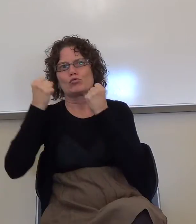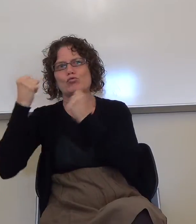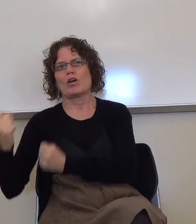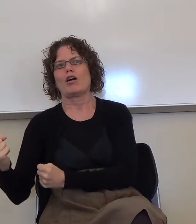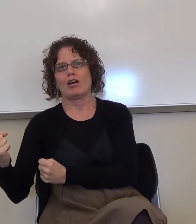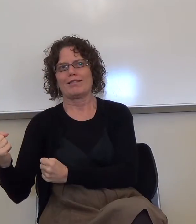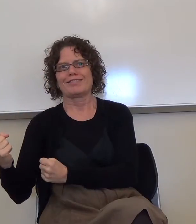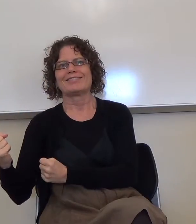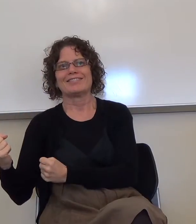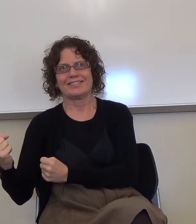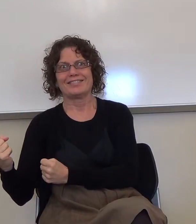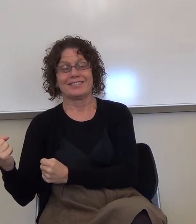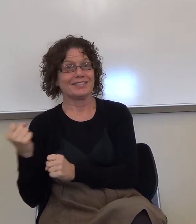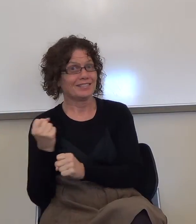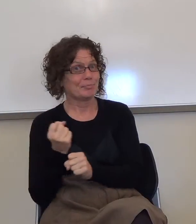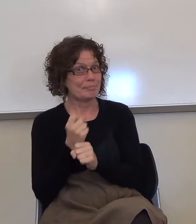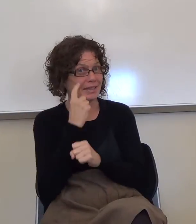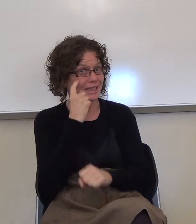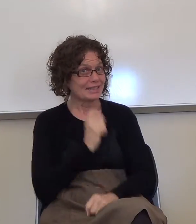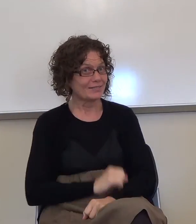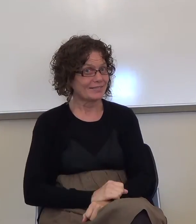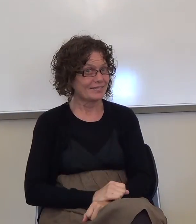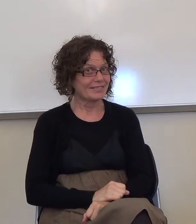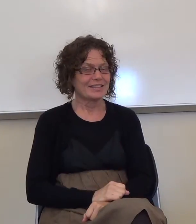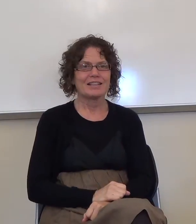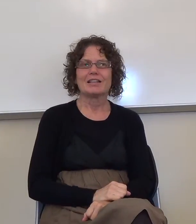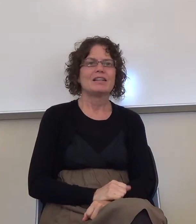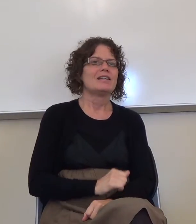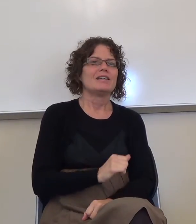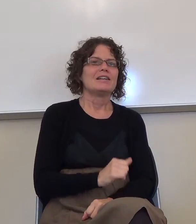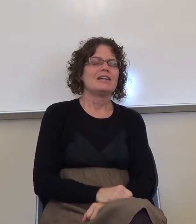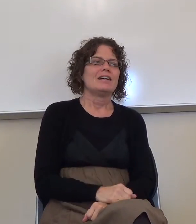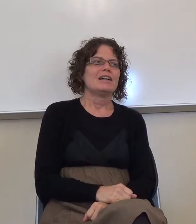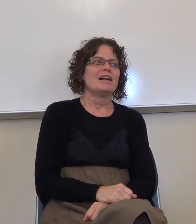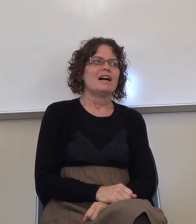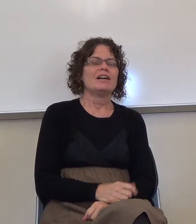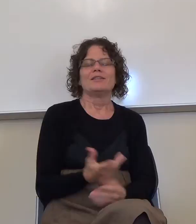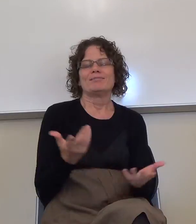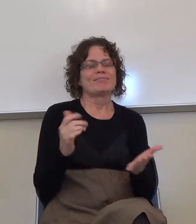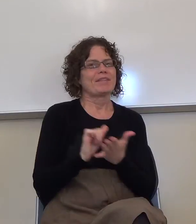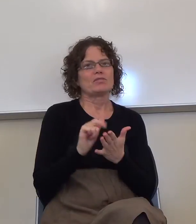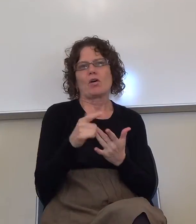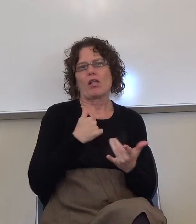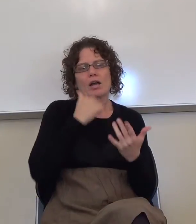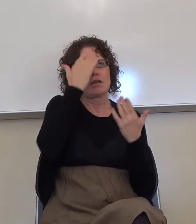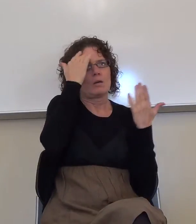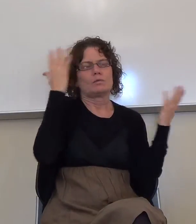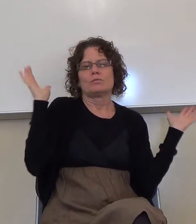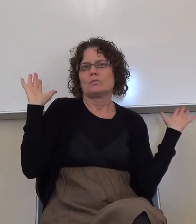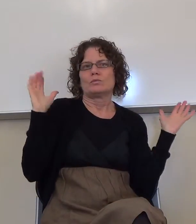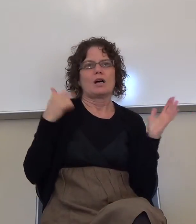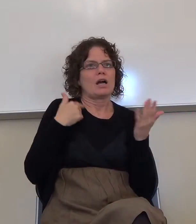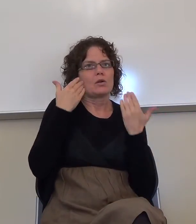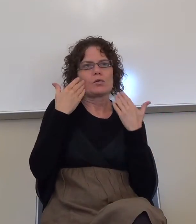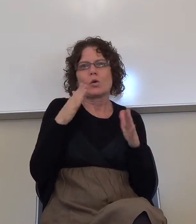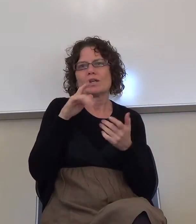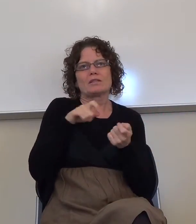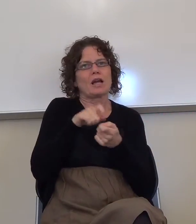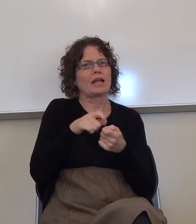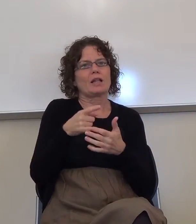Does that make sense to people? Don't ask me that, all I know about this, I don't know exactly what they do down there. What